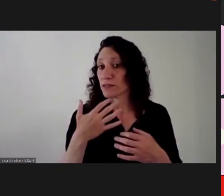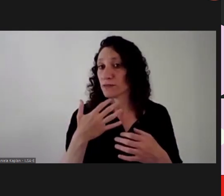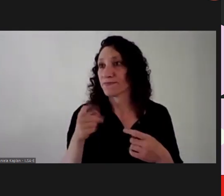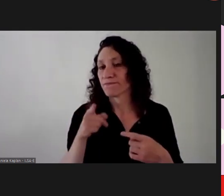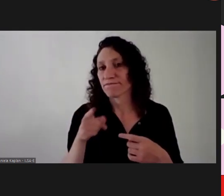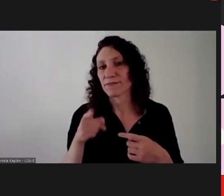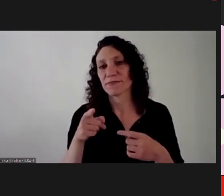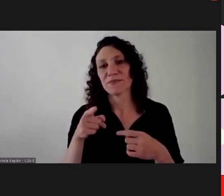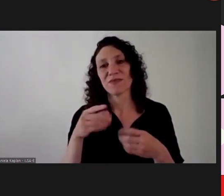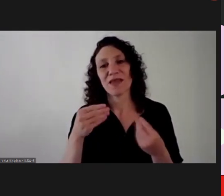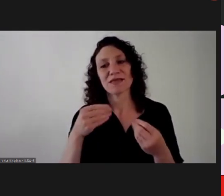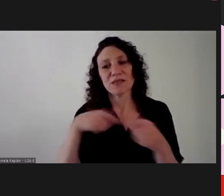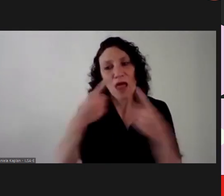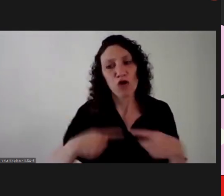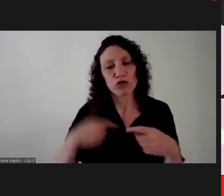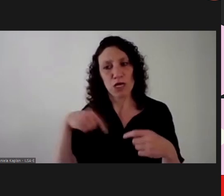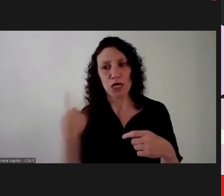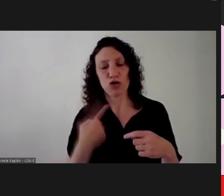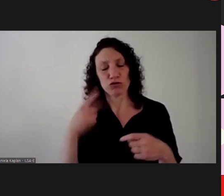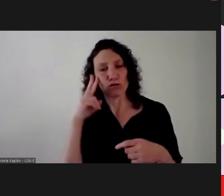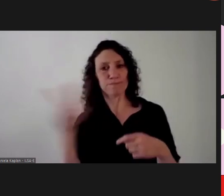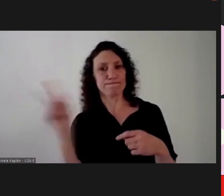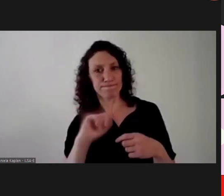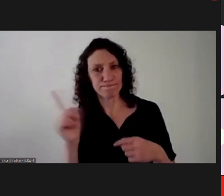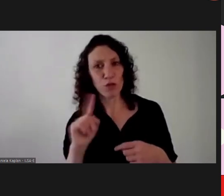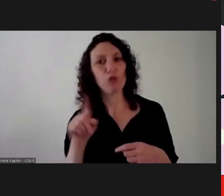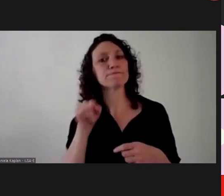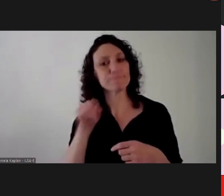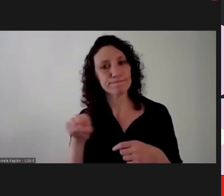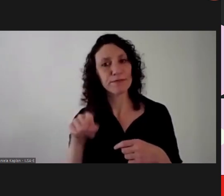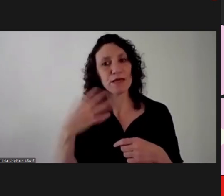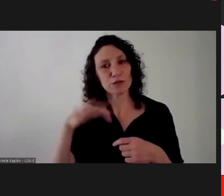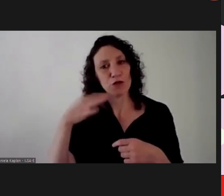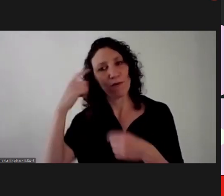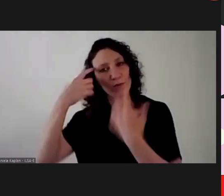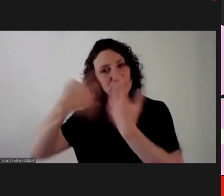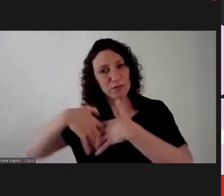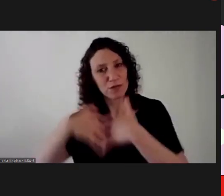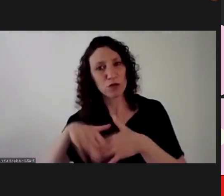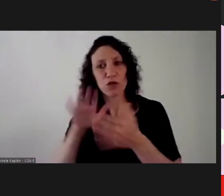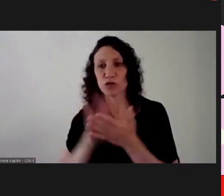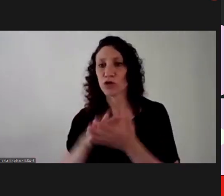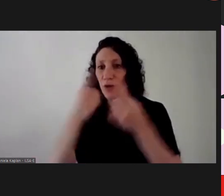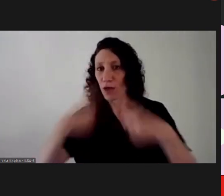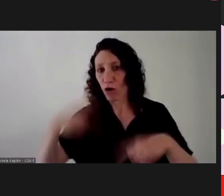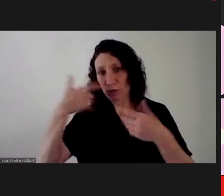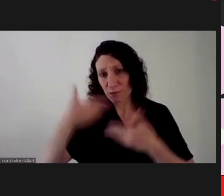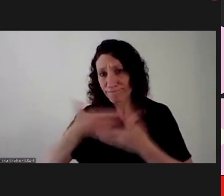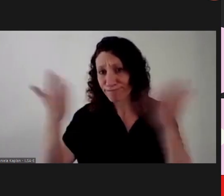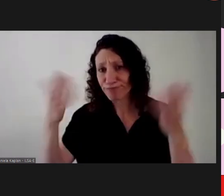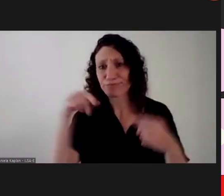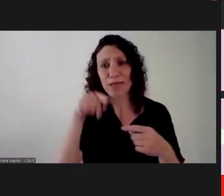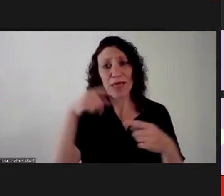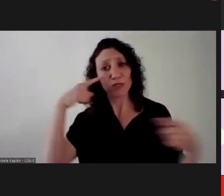seen, but what lays outside our framework of vision would take us to question the premise that